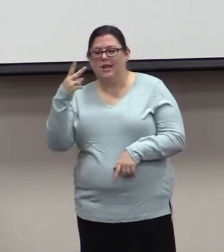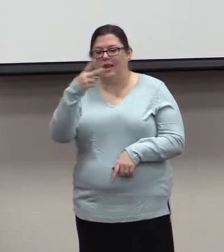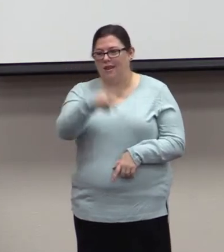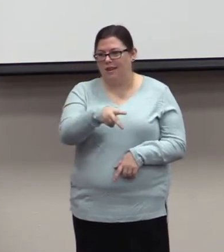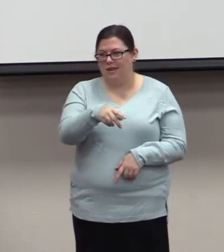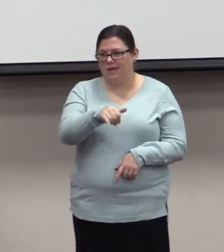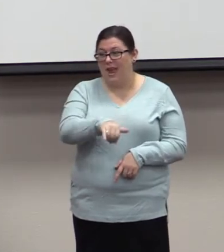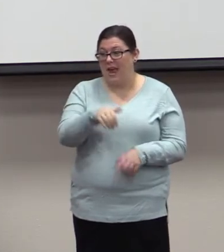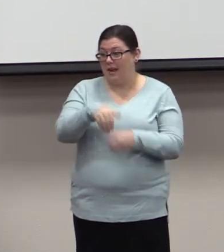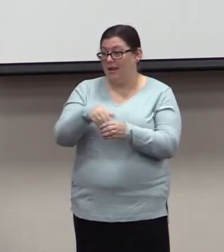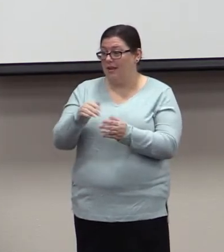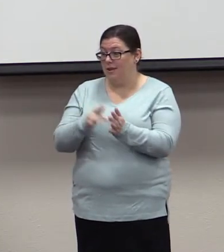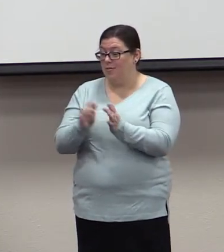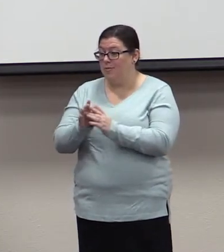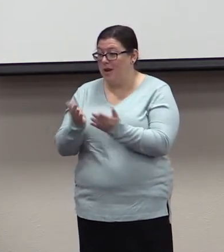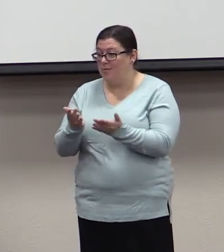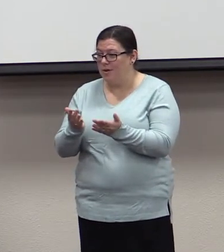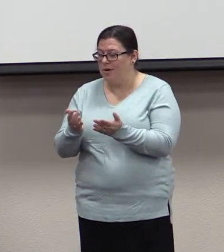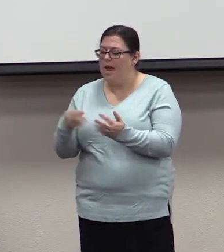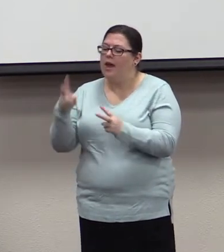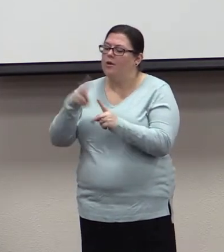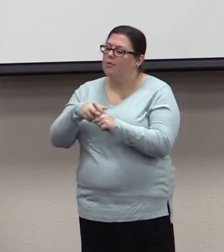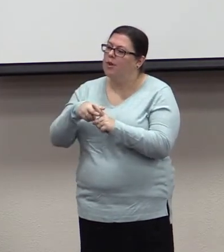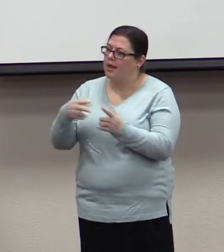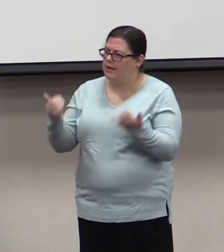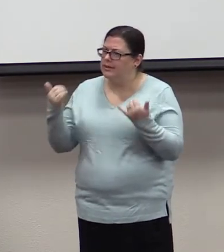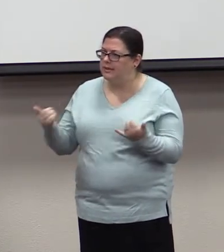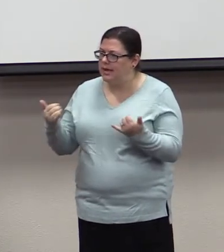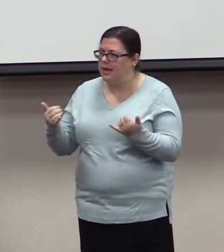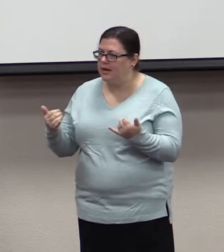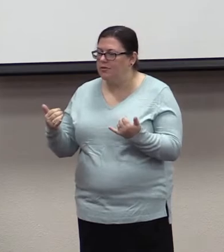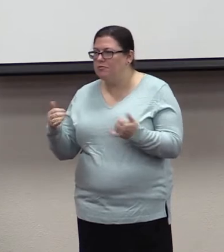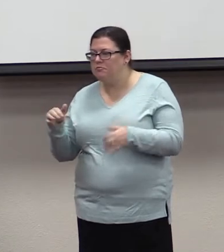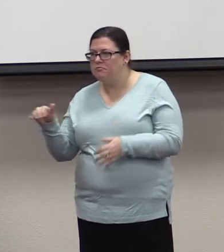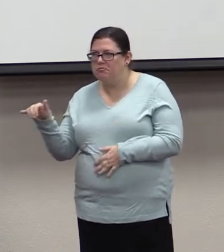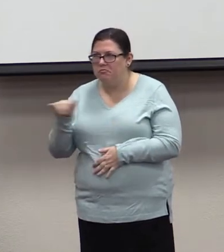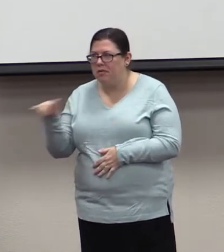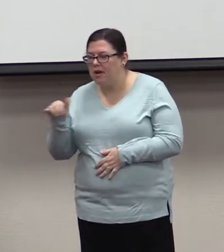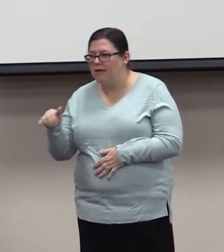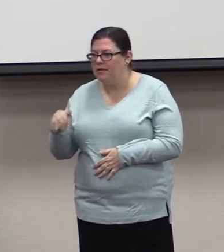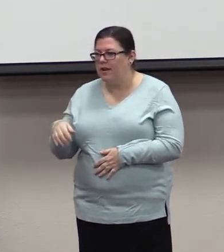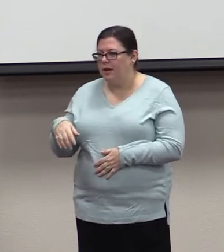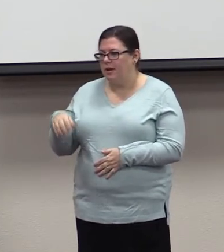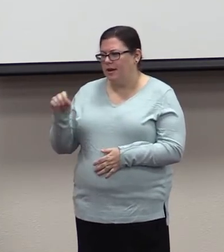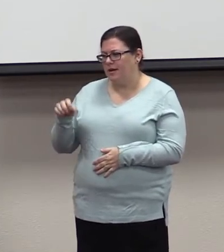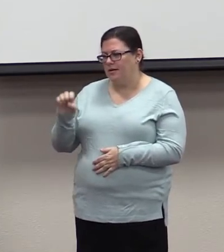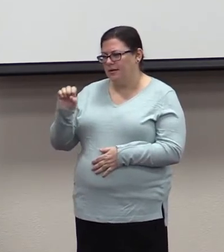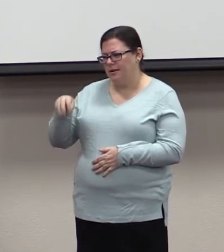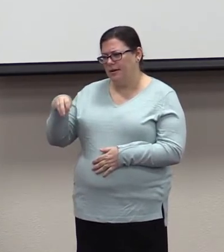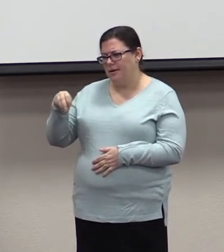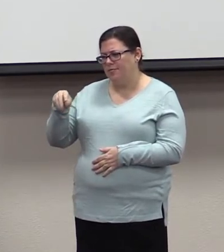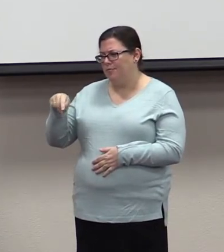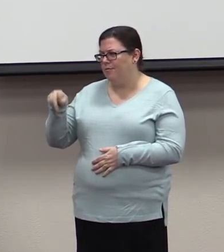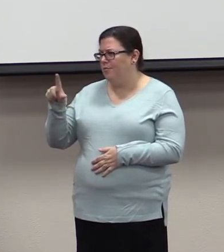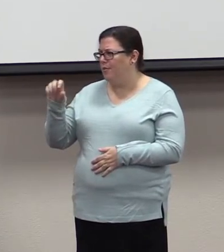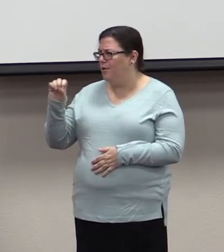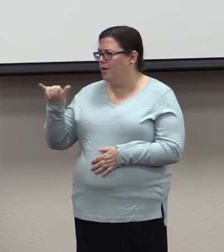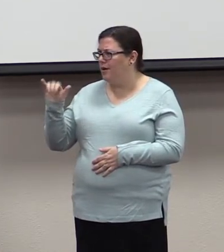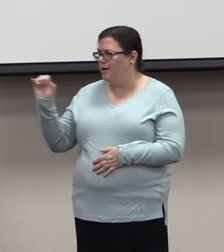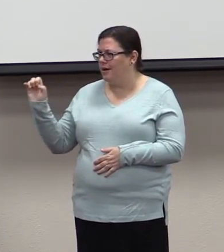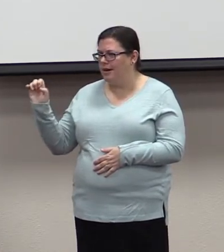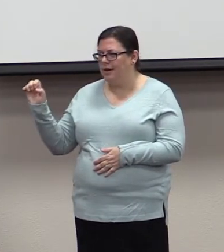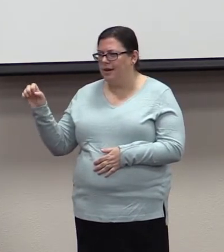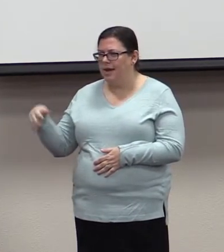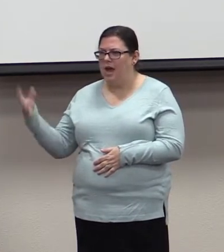boss relationship. But we're not all employed. But we have been commanded to humble ourselves,